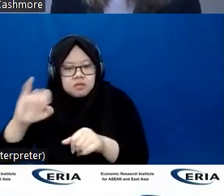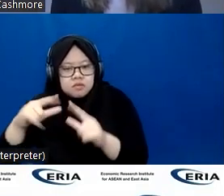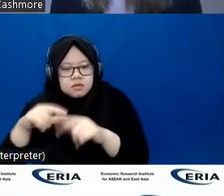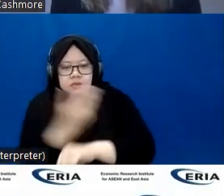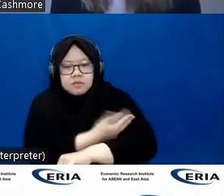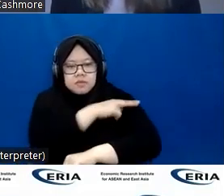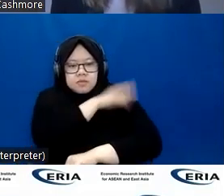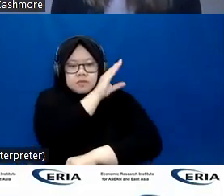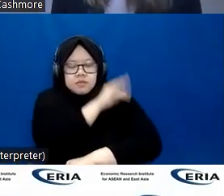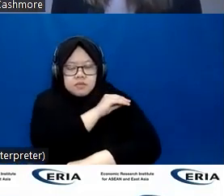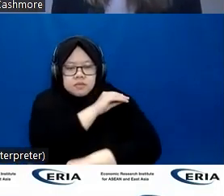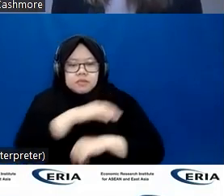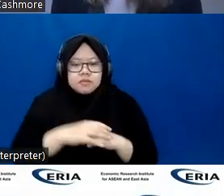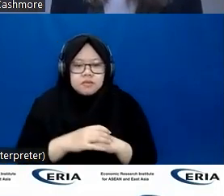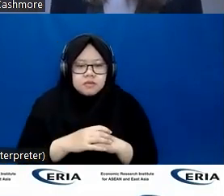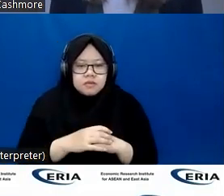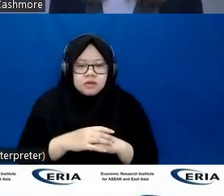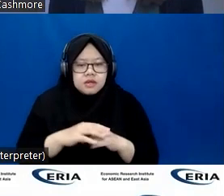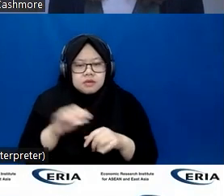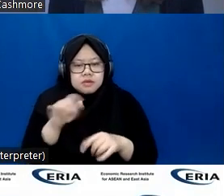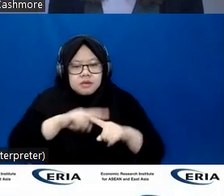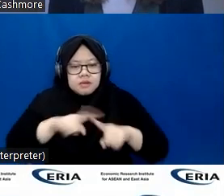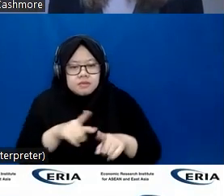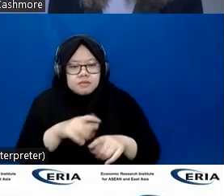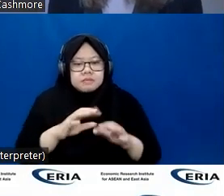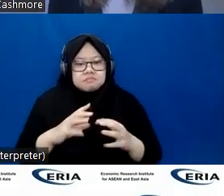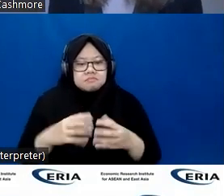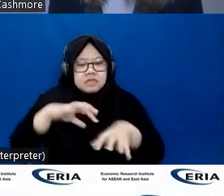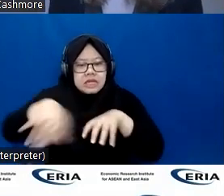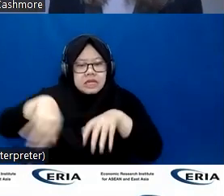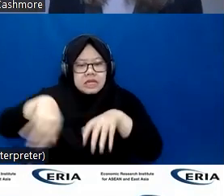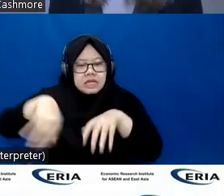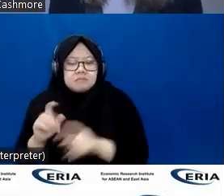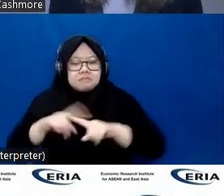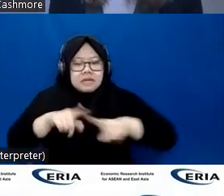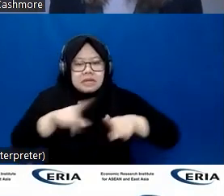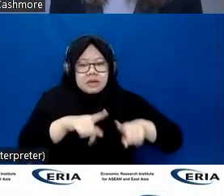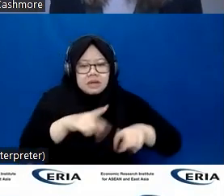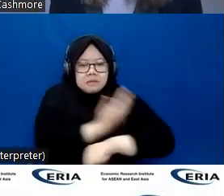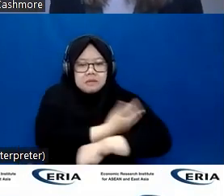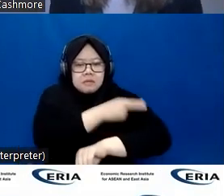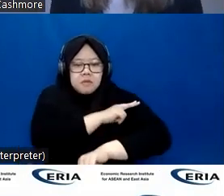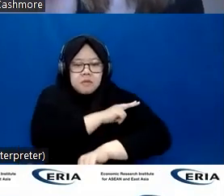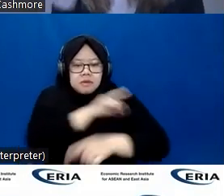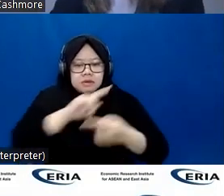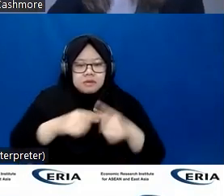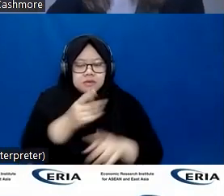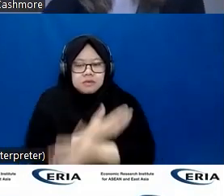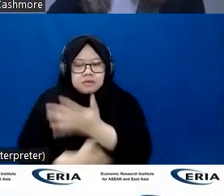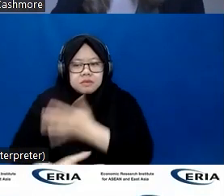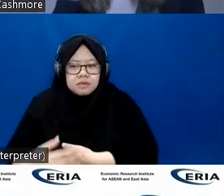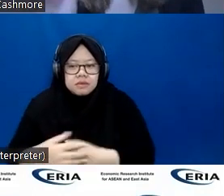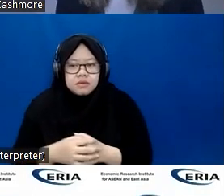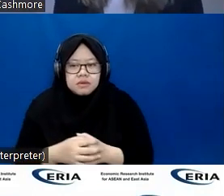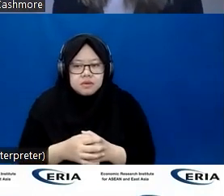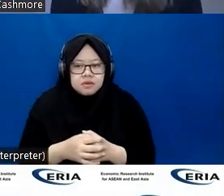it's a it's a different picture across the region. From our research, however, we noted that there's much discussion discussion on addressing this